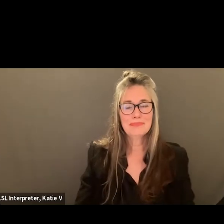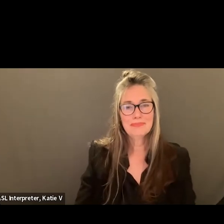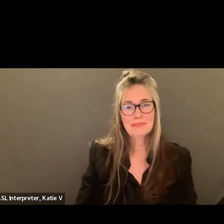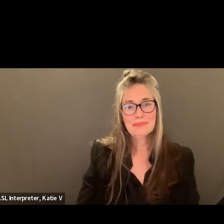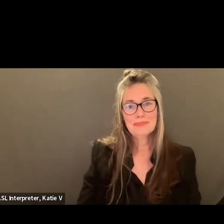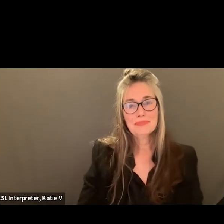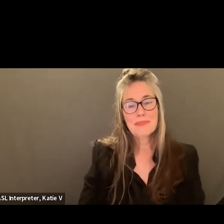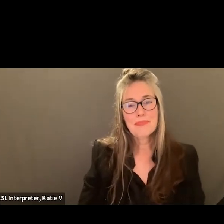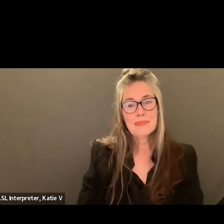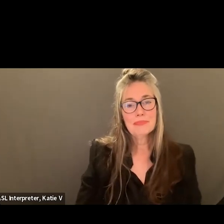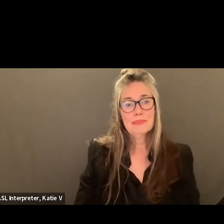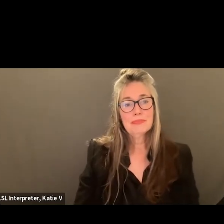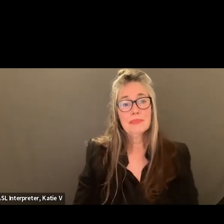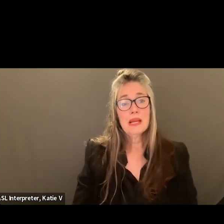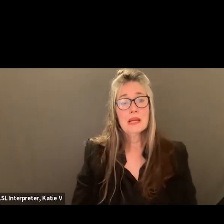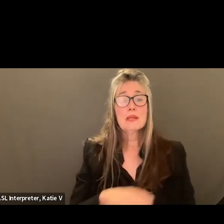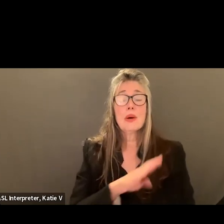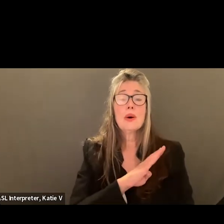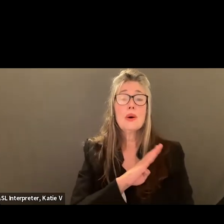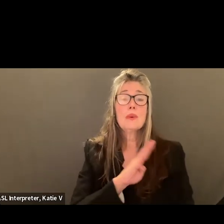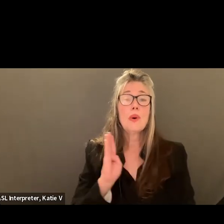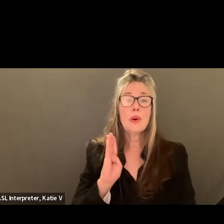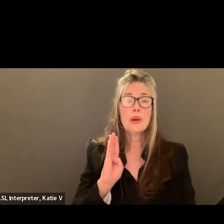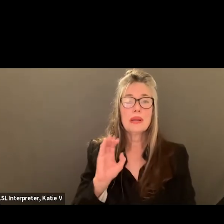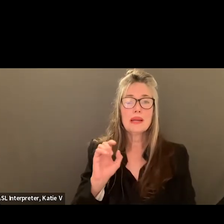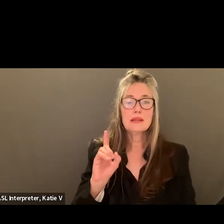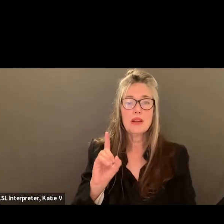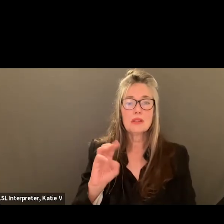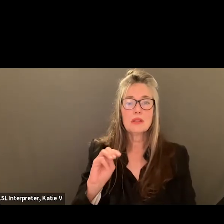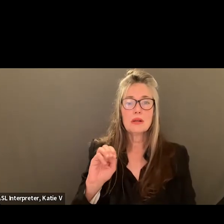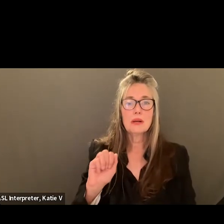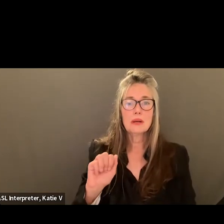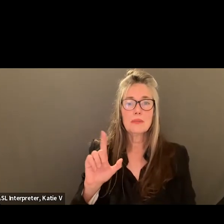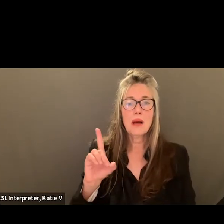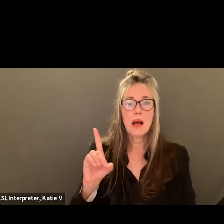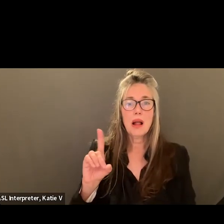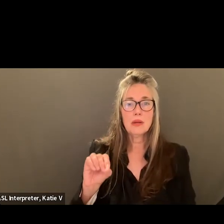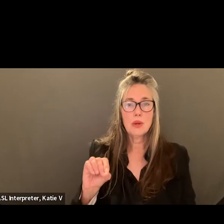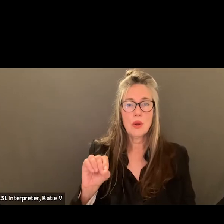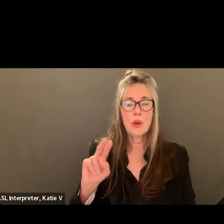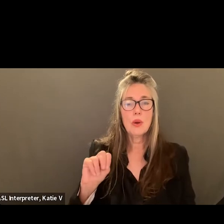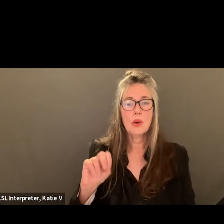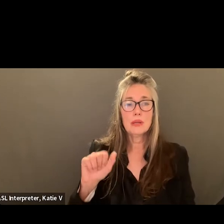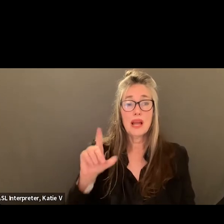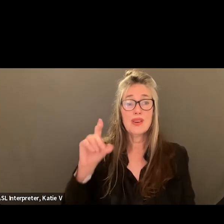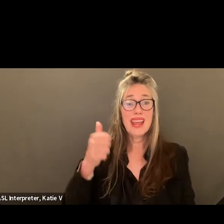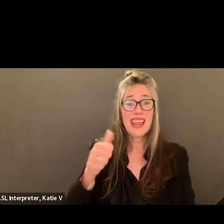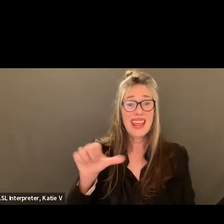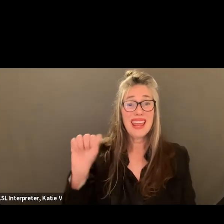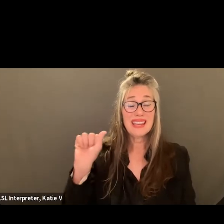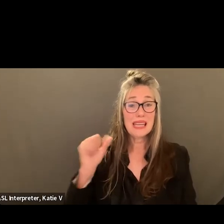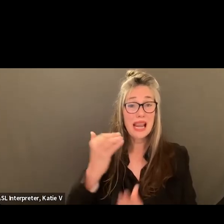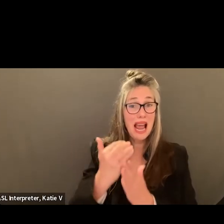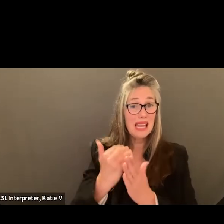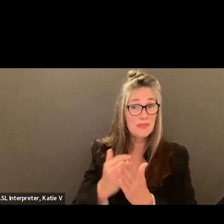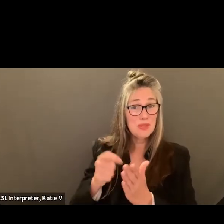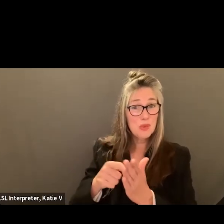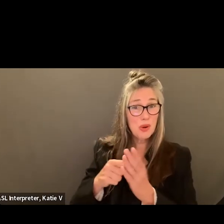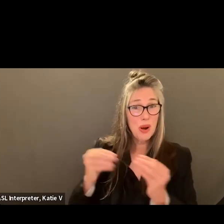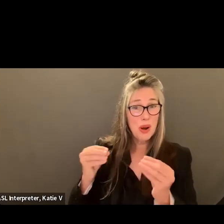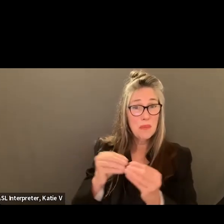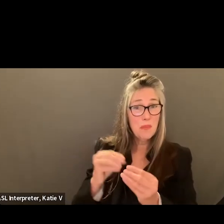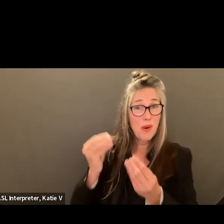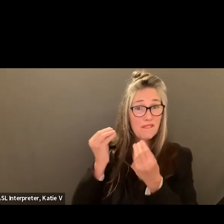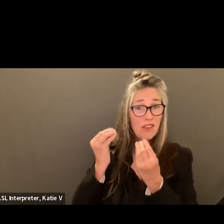Seeing none, board members or Dr. Maldonado, are there any items on the consent agenda that require more information